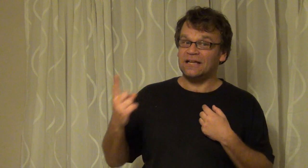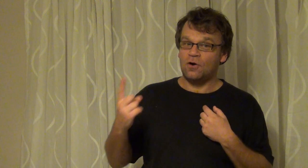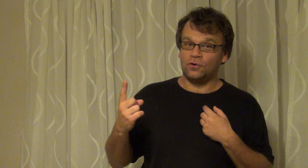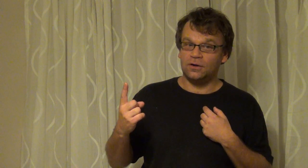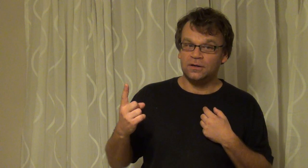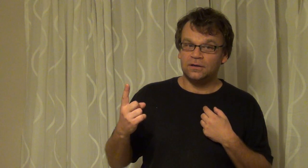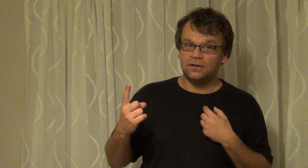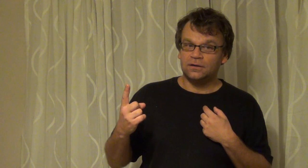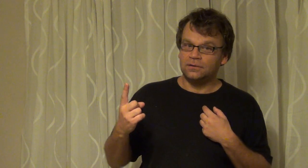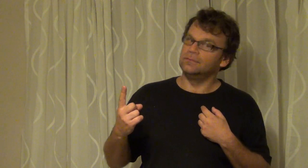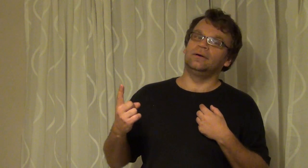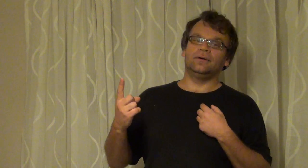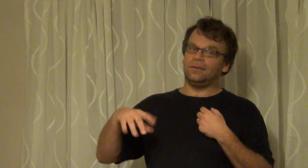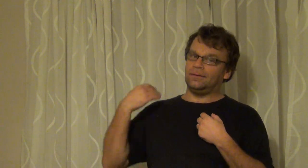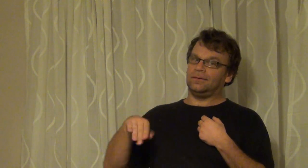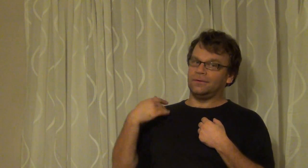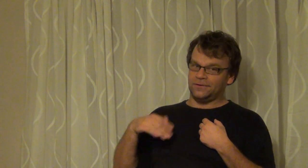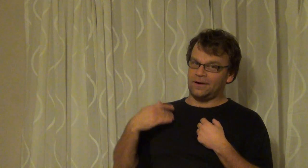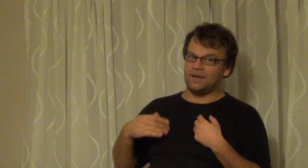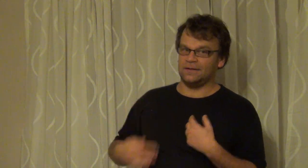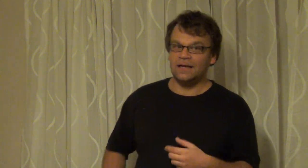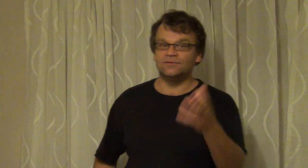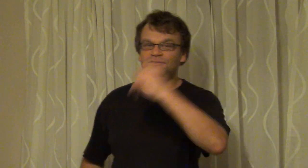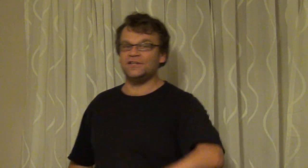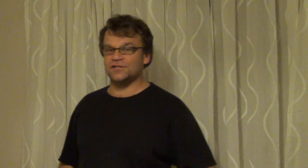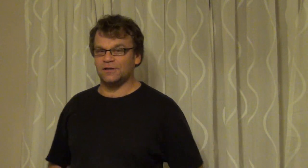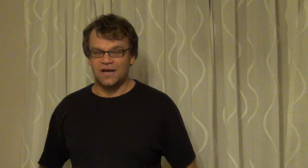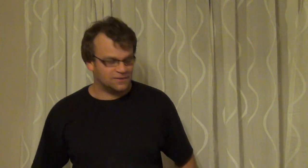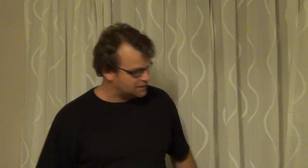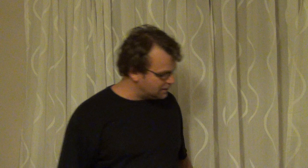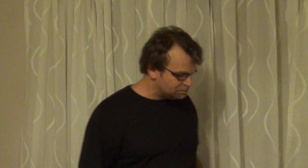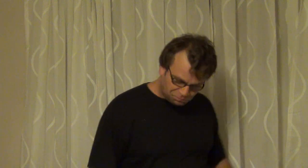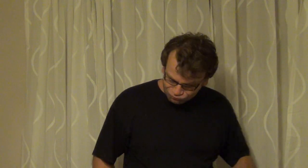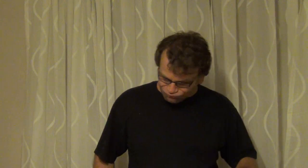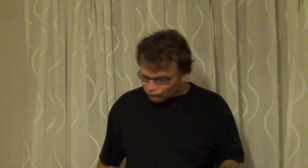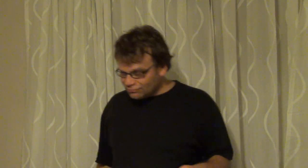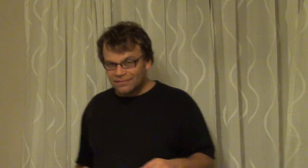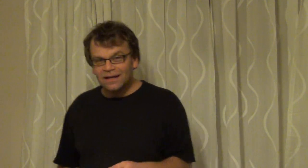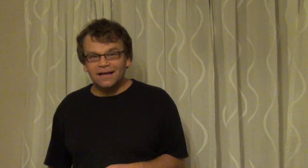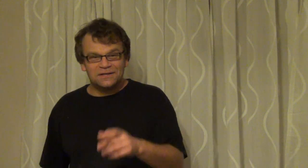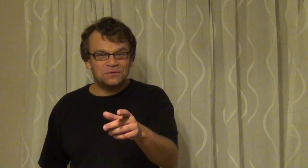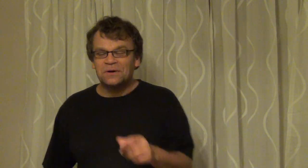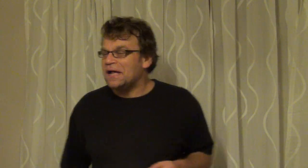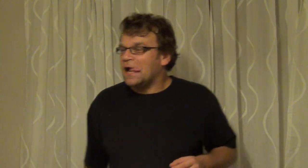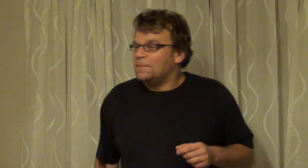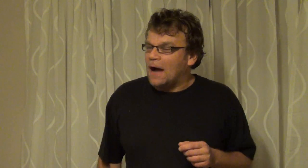that one girl oh you know what I mean if the teachers were jealous no it's true now